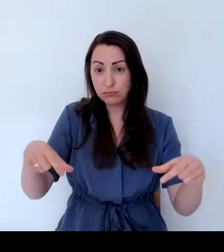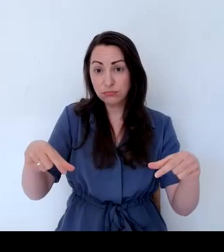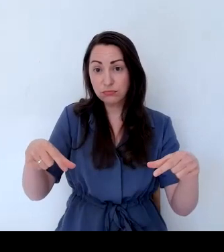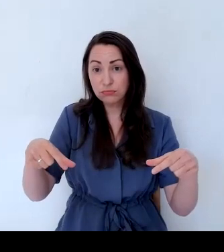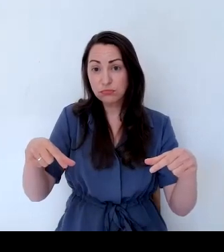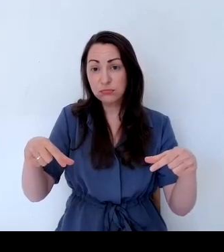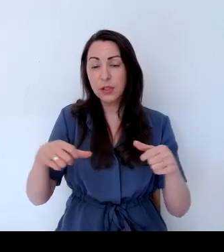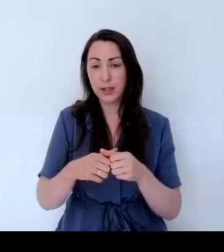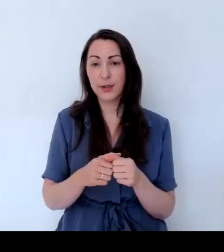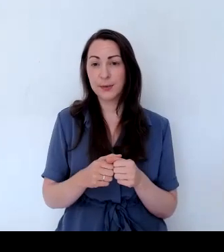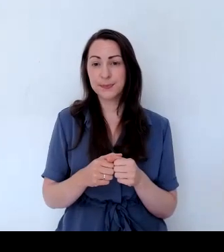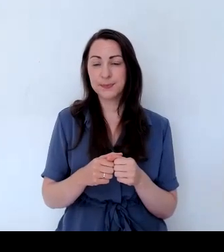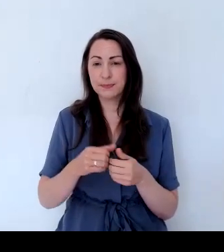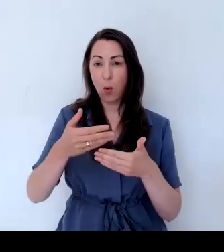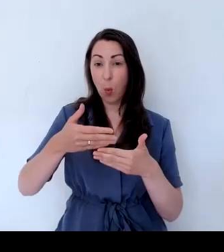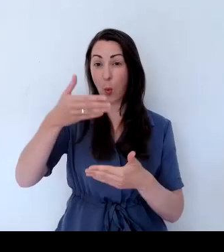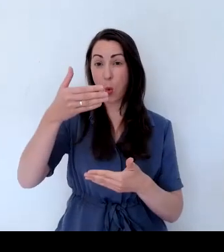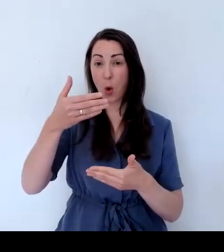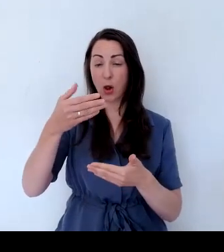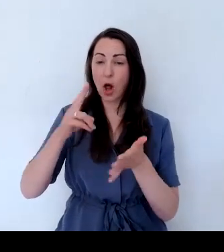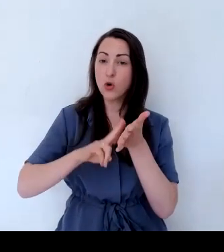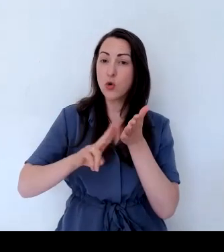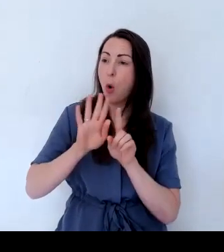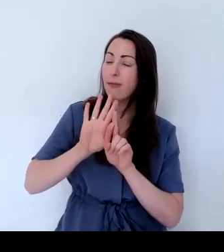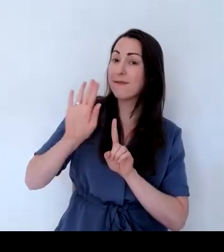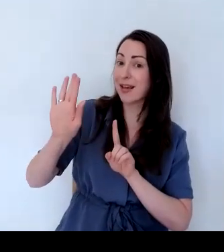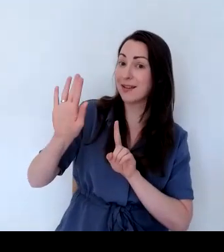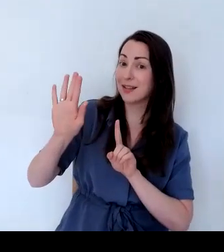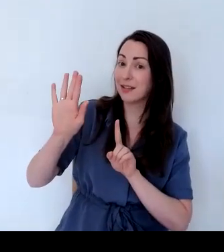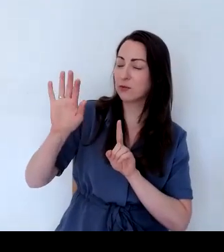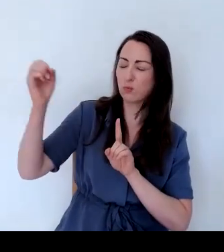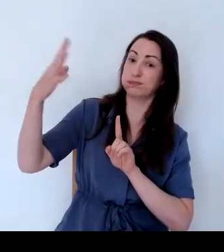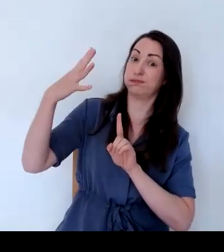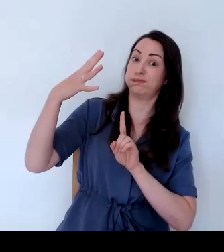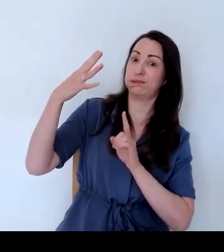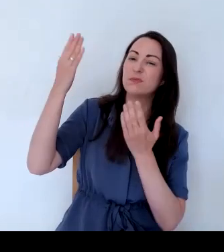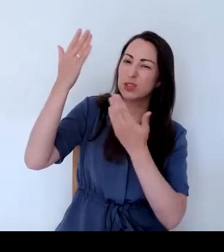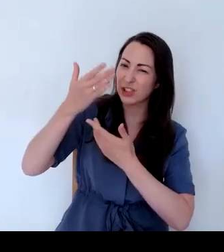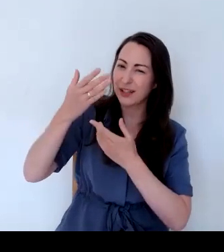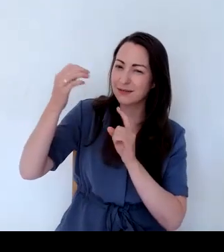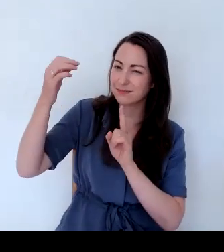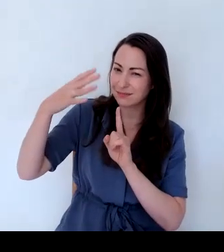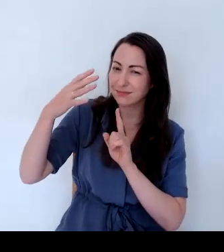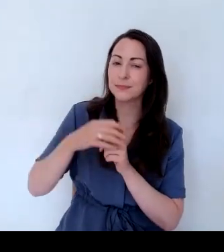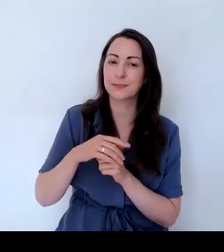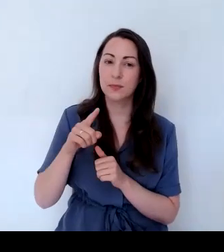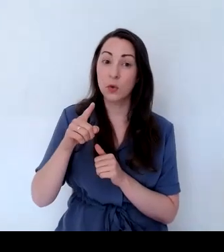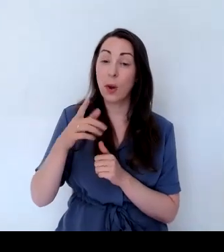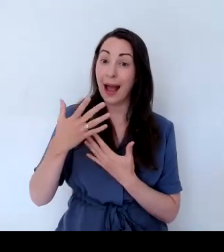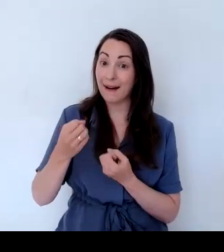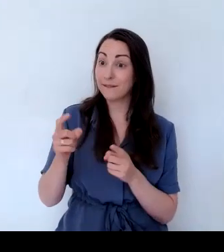facing wall, you've got a north facing wall and you really want to attract